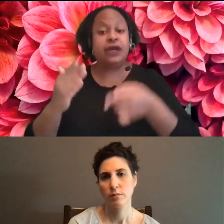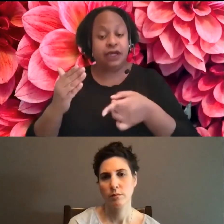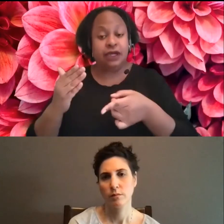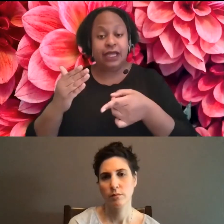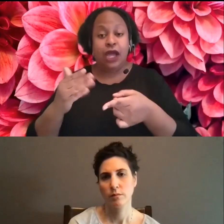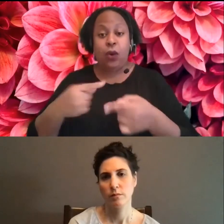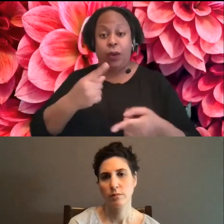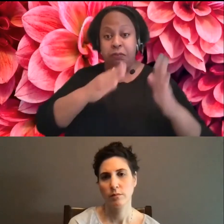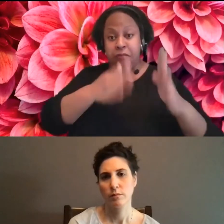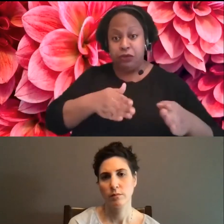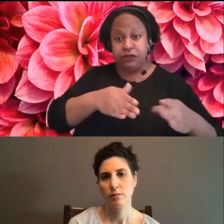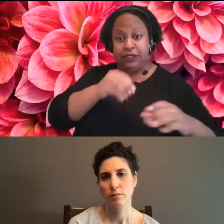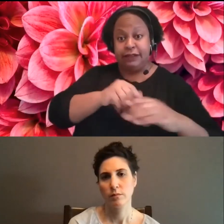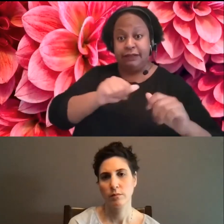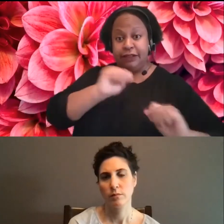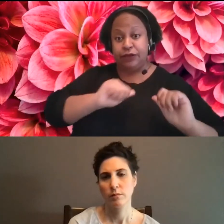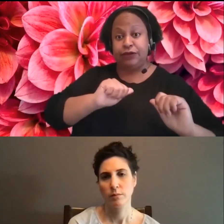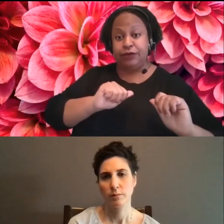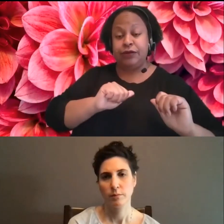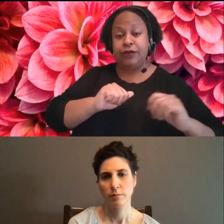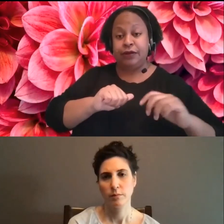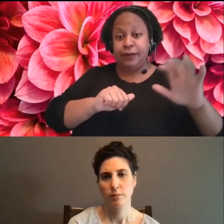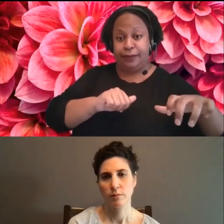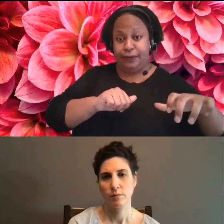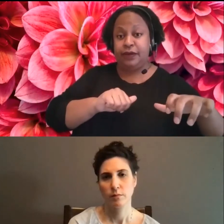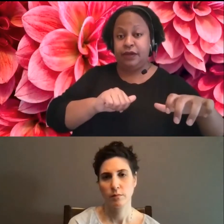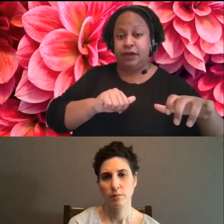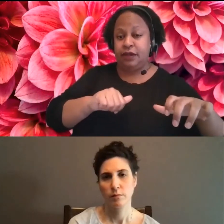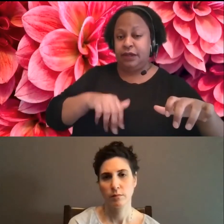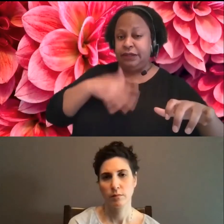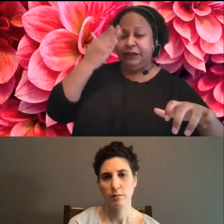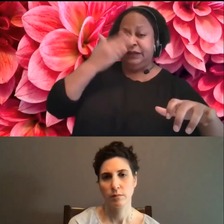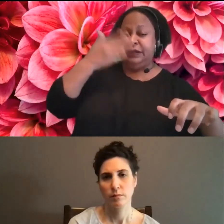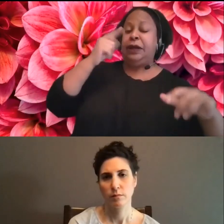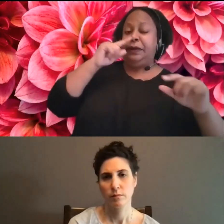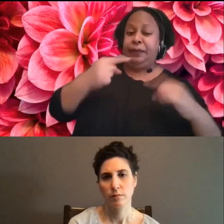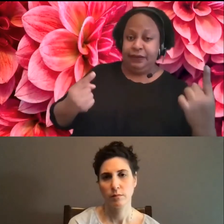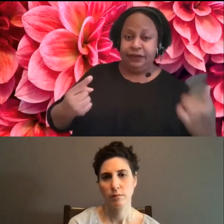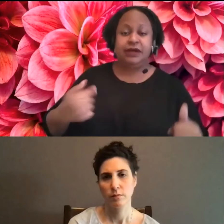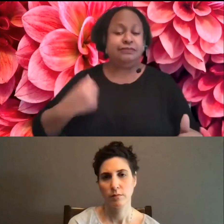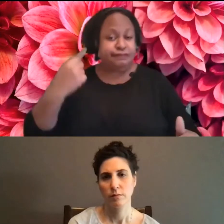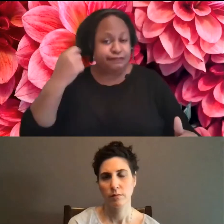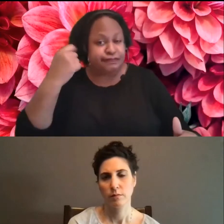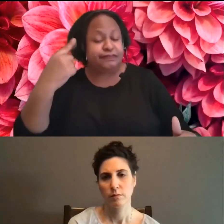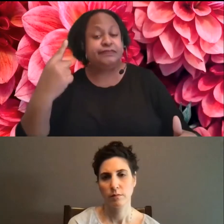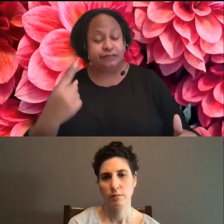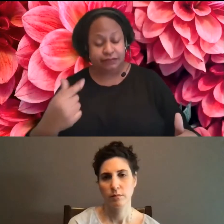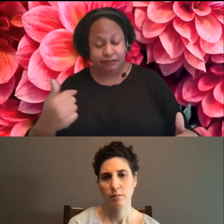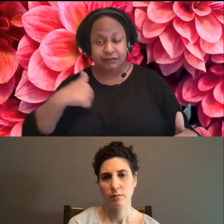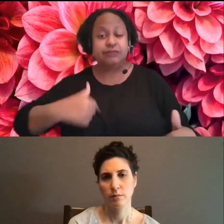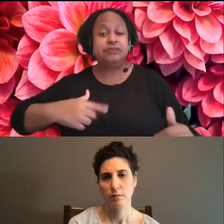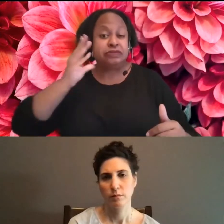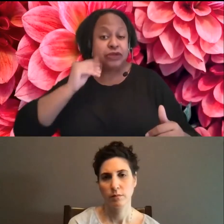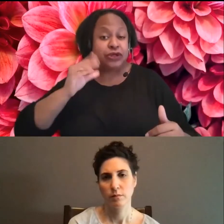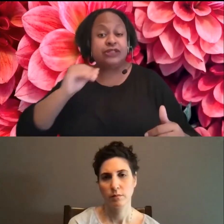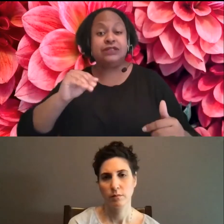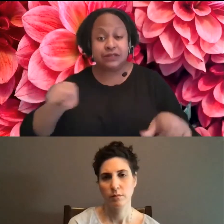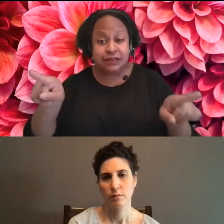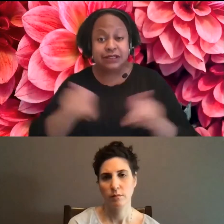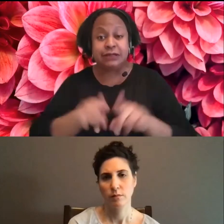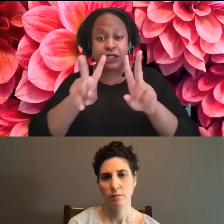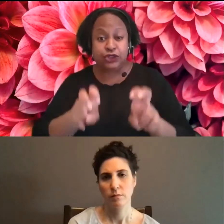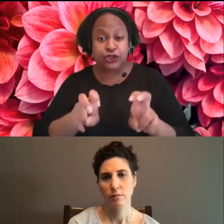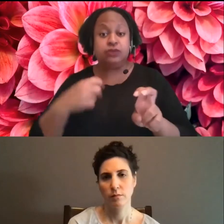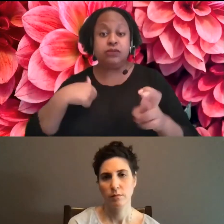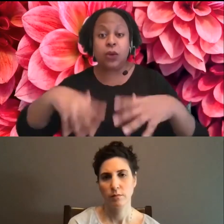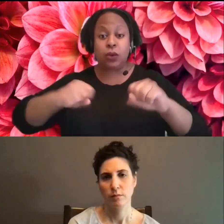definitely had that issue. Um, I had that issue. In fact, with the conference, uh, I held last year with my